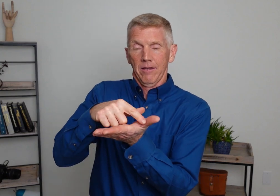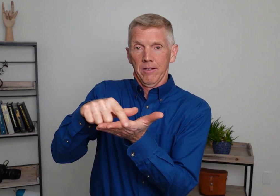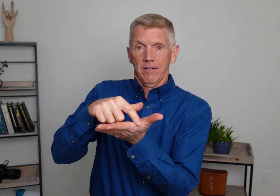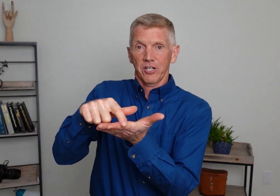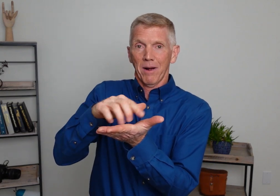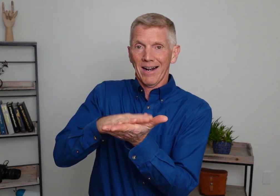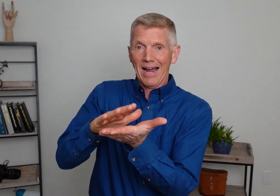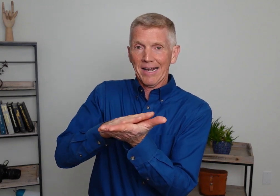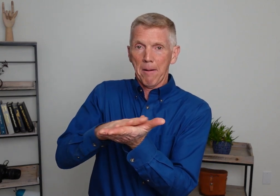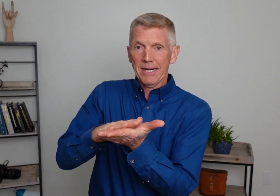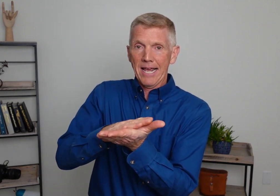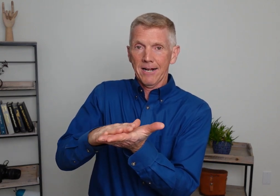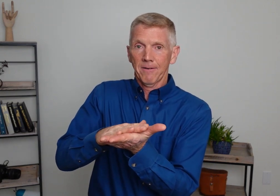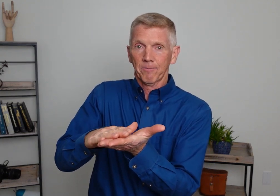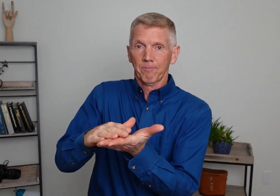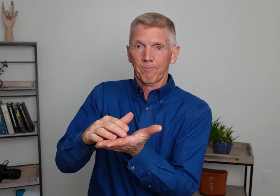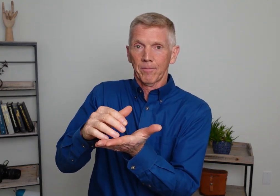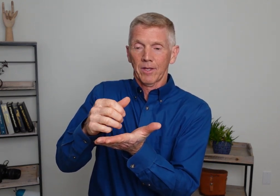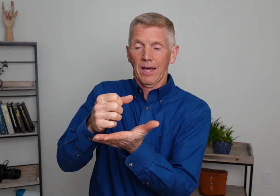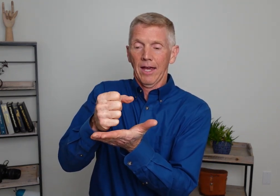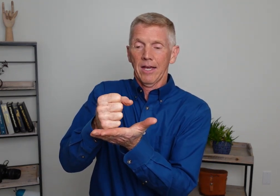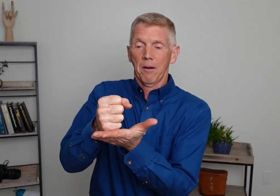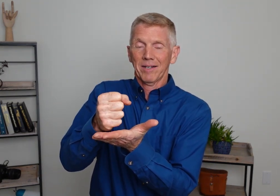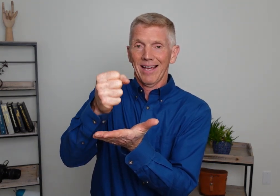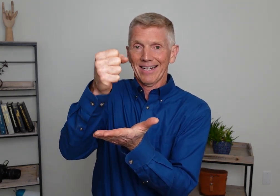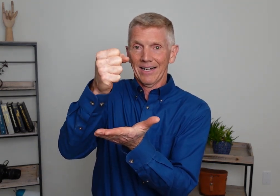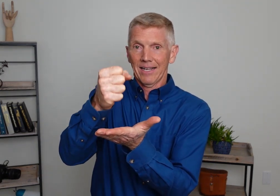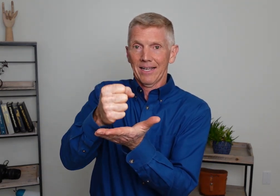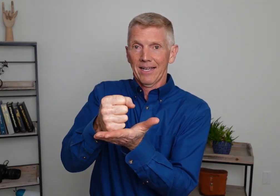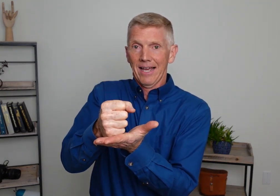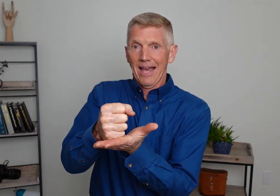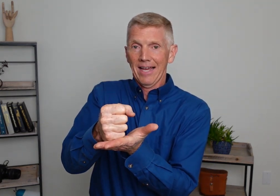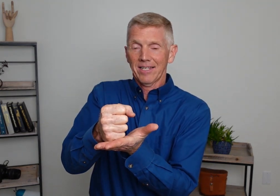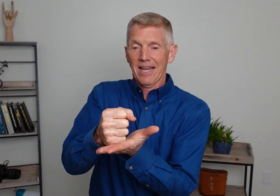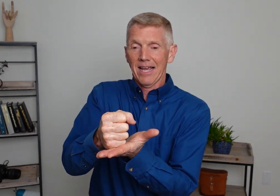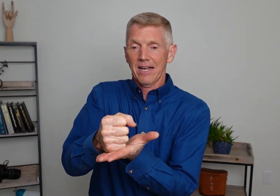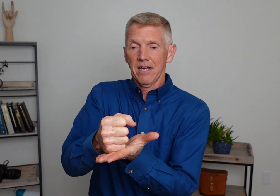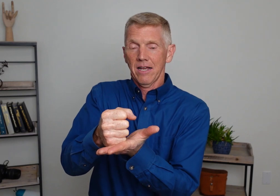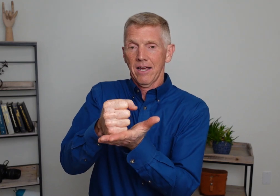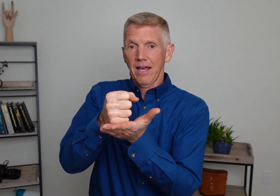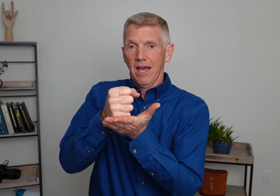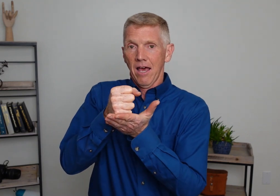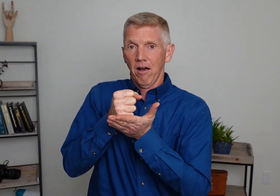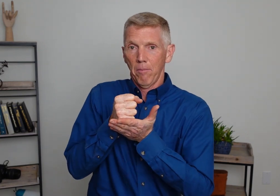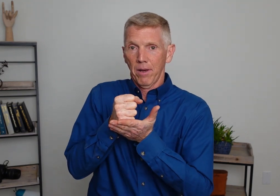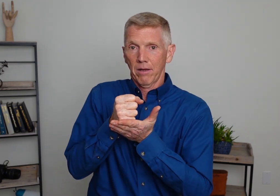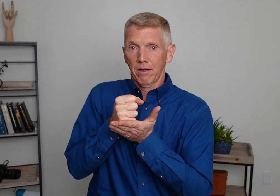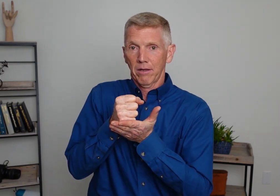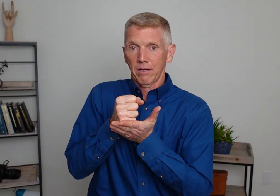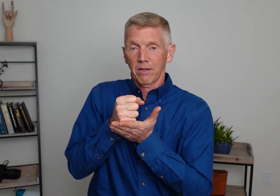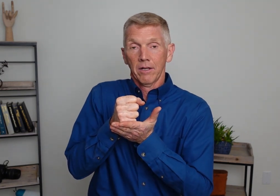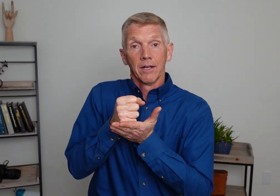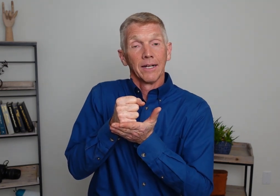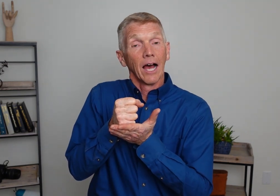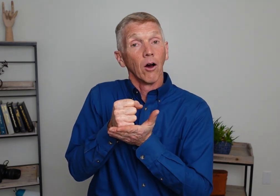Here's my nine down in the hand. Okay. I'm going to take an S hand. Help. Now